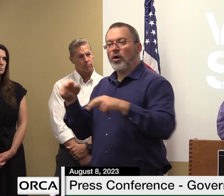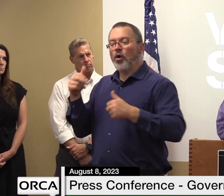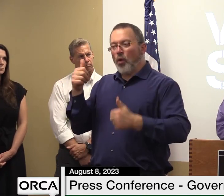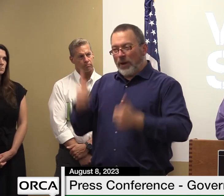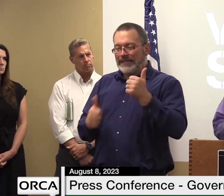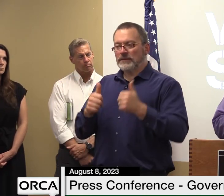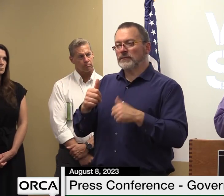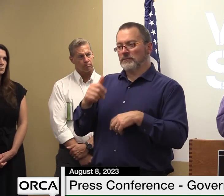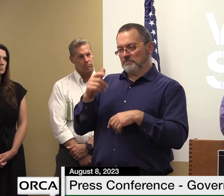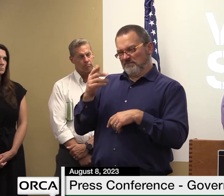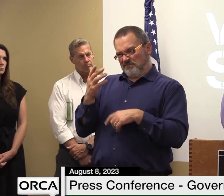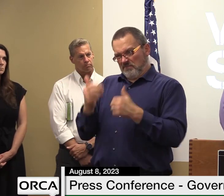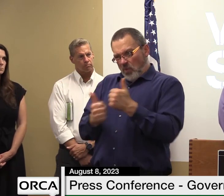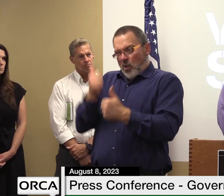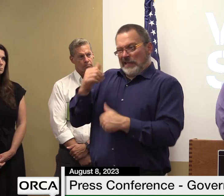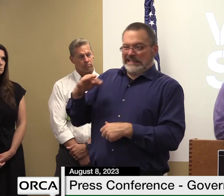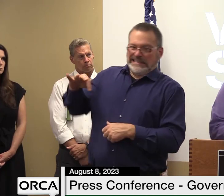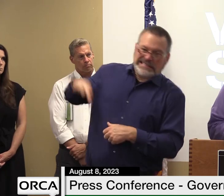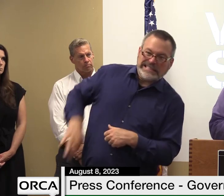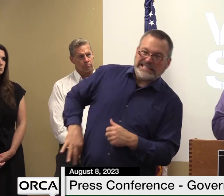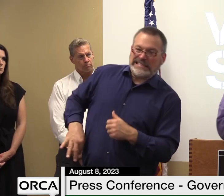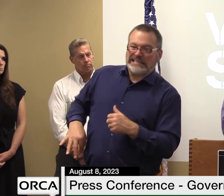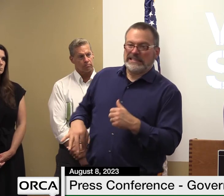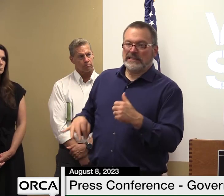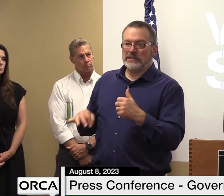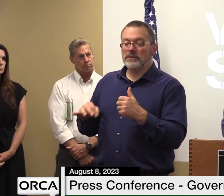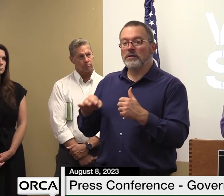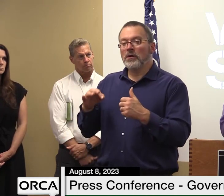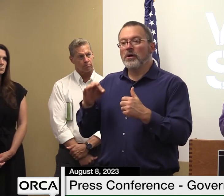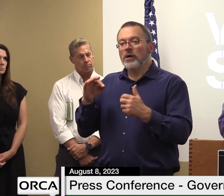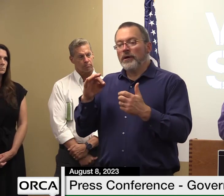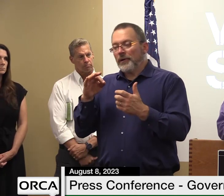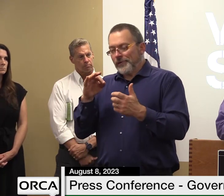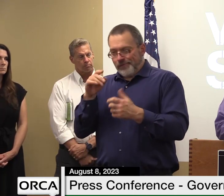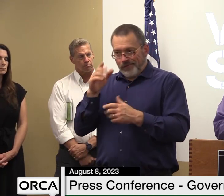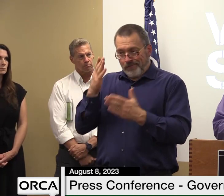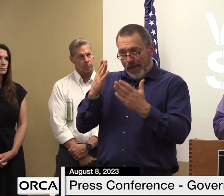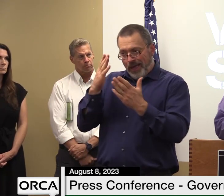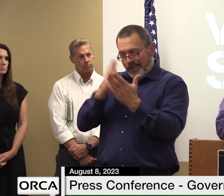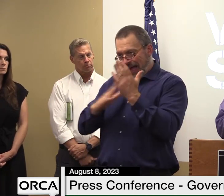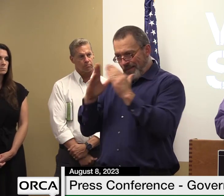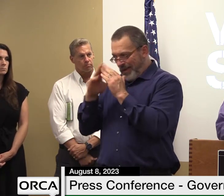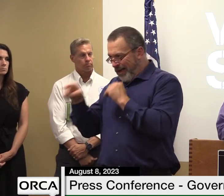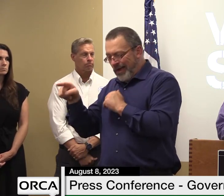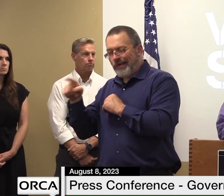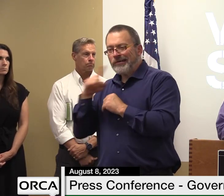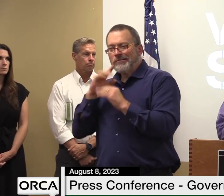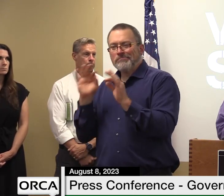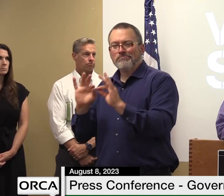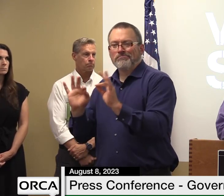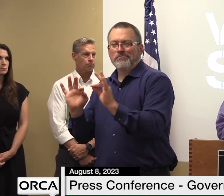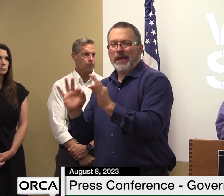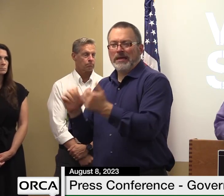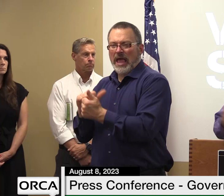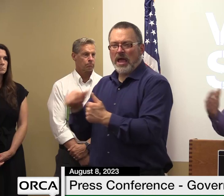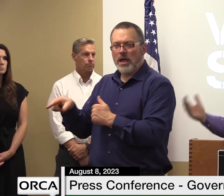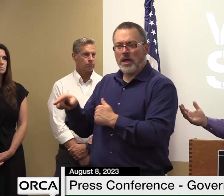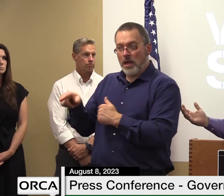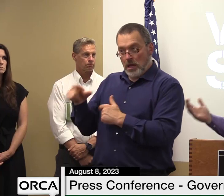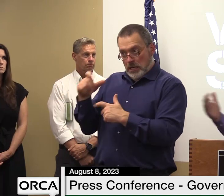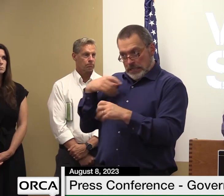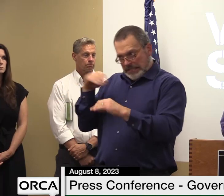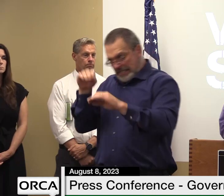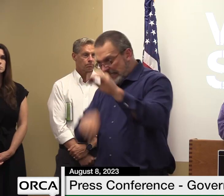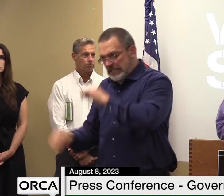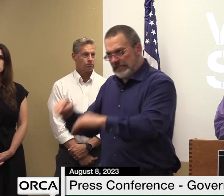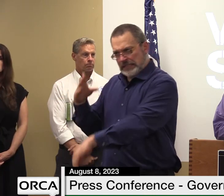so they may have small amounts of damage where we can recover repair and there might not be that much mitigation or transformation necessary other